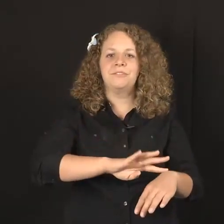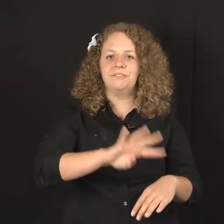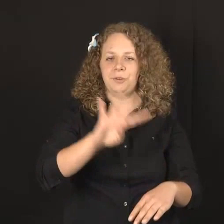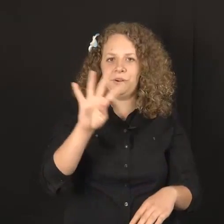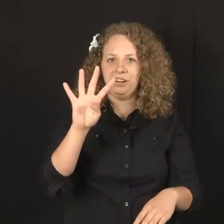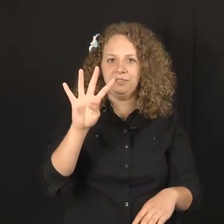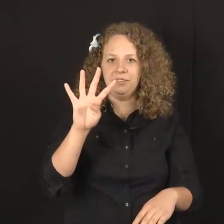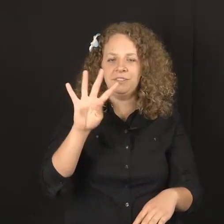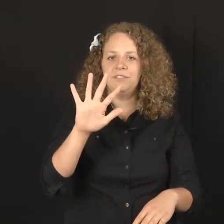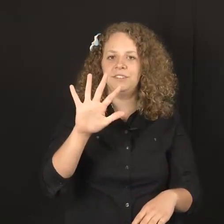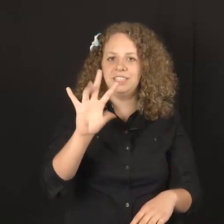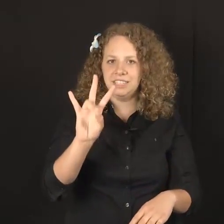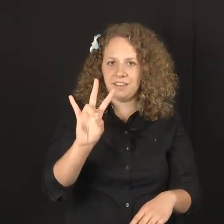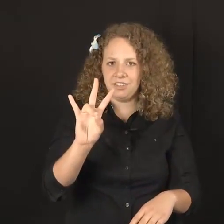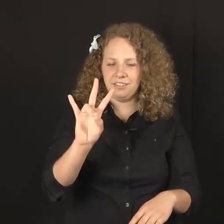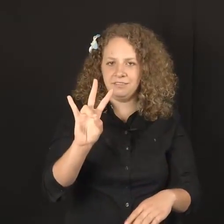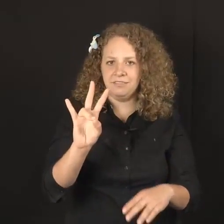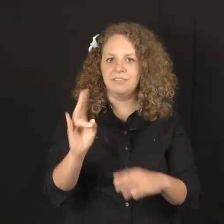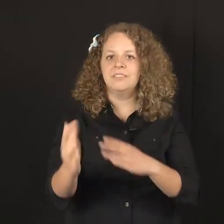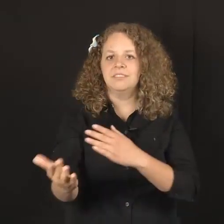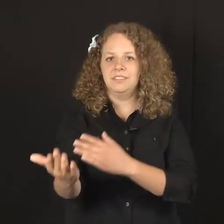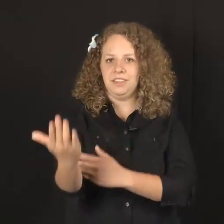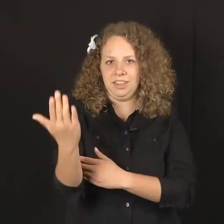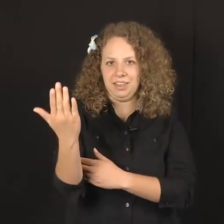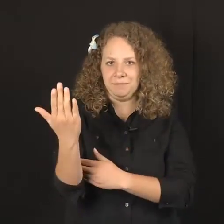4.57 am.